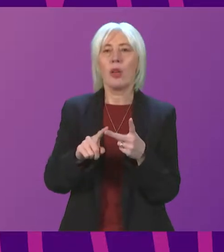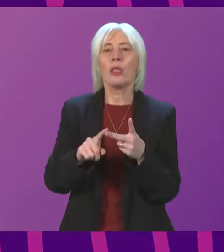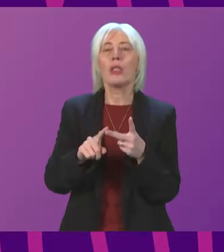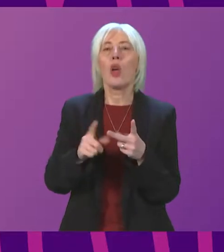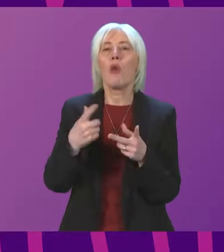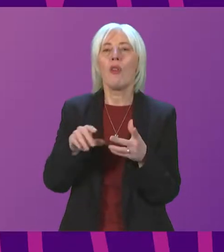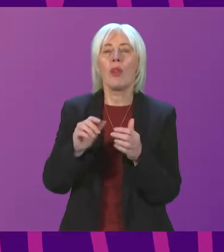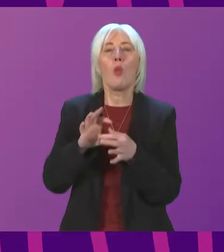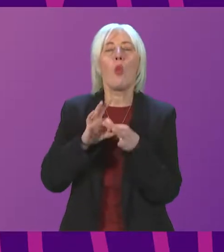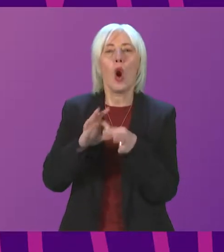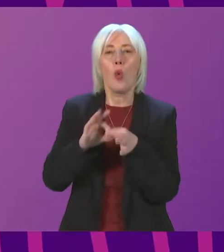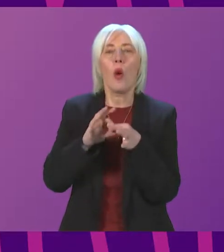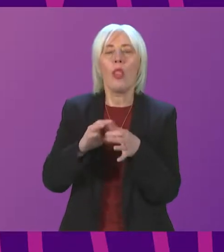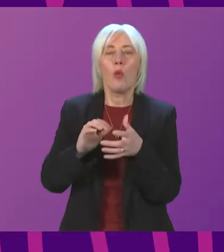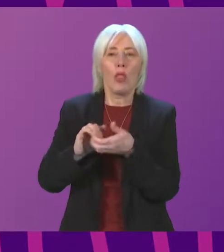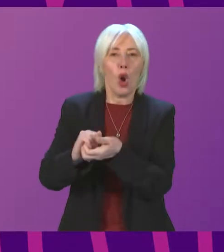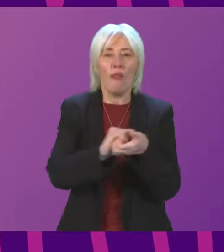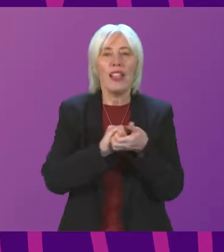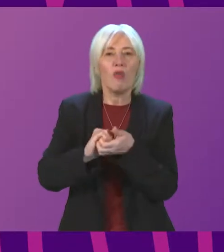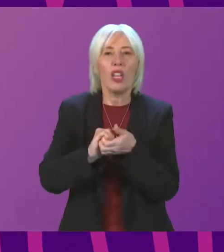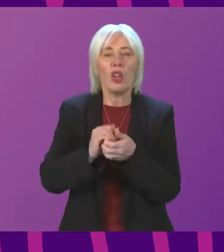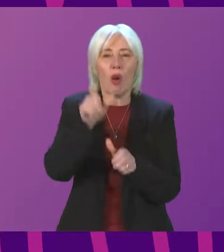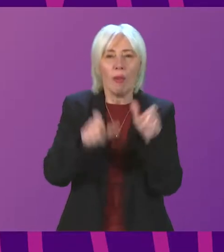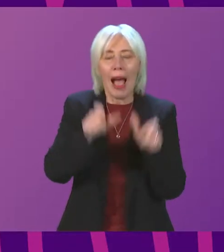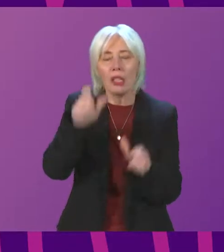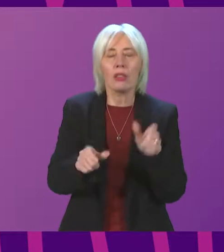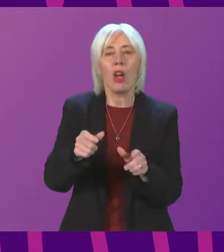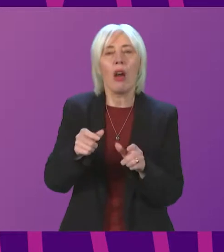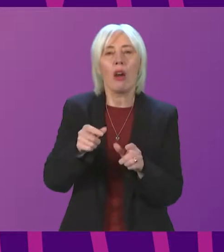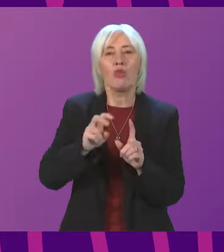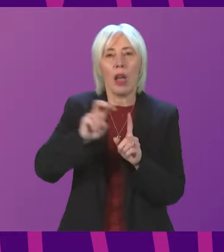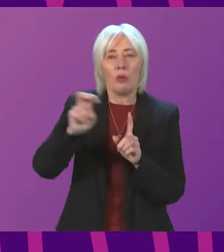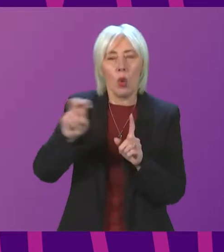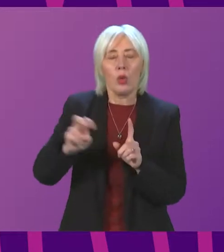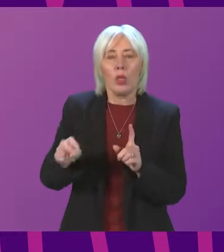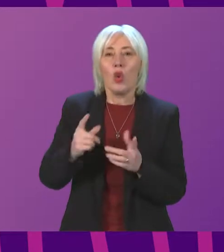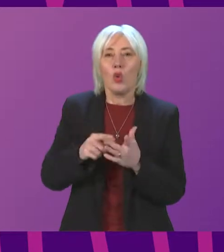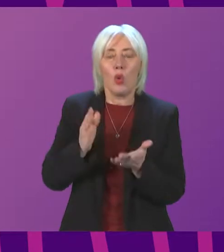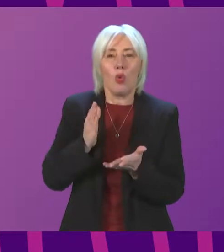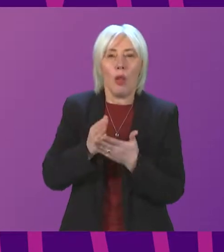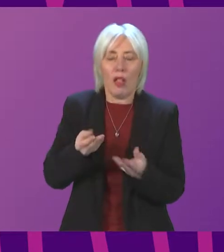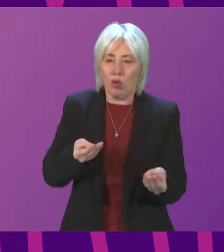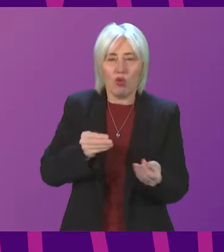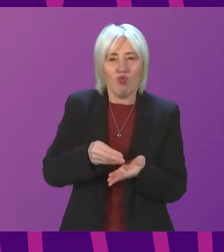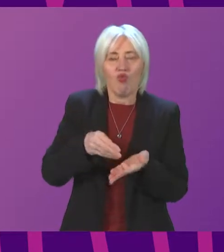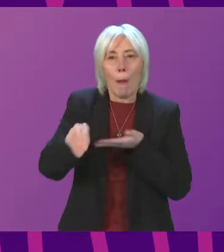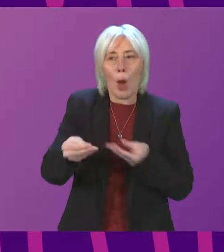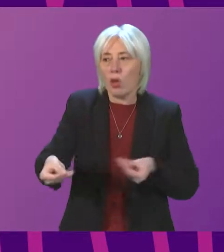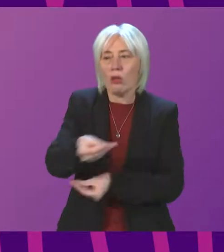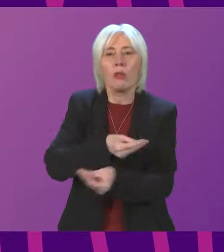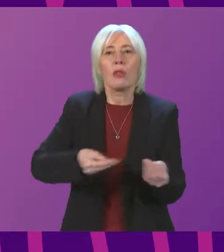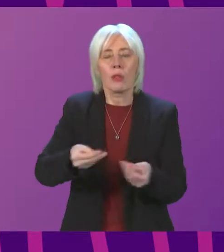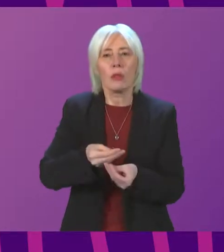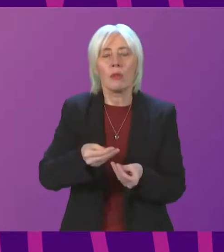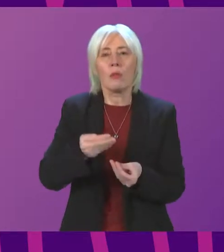with the Confederation of Passenger Transport to arrive at reimbursement rates to reach that. And I think that's hugely important to recognise that. We will be